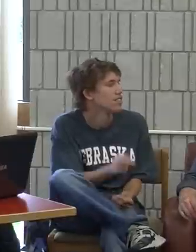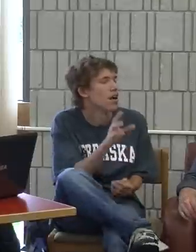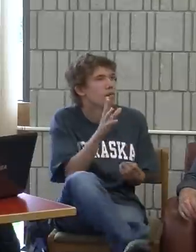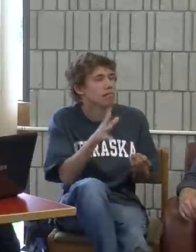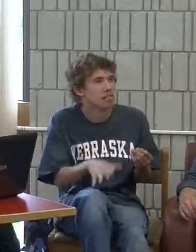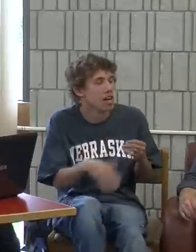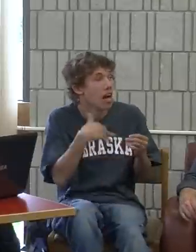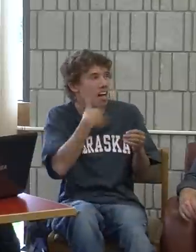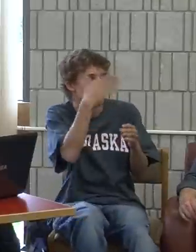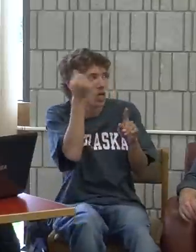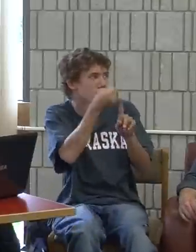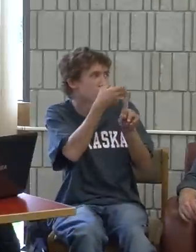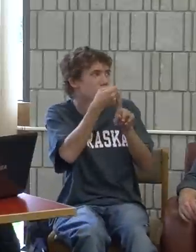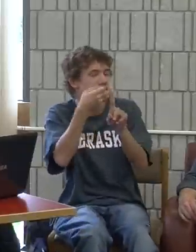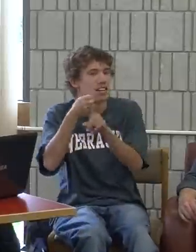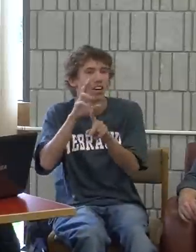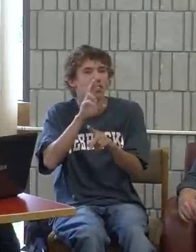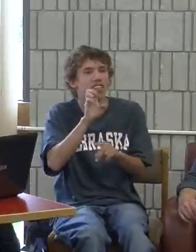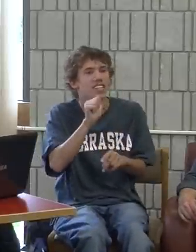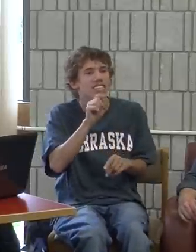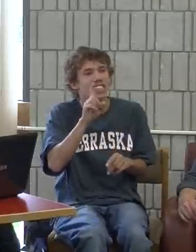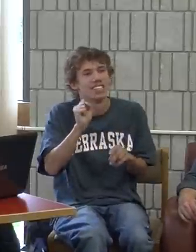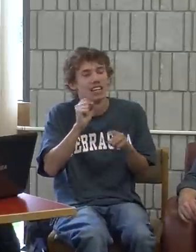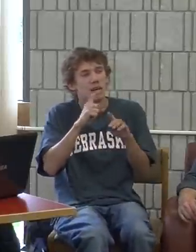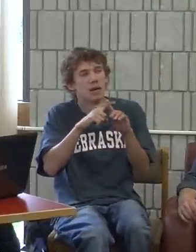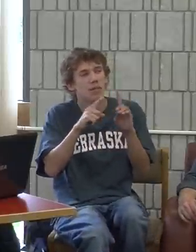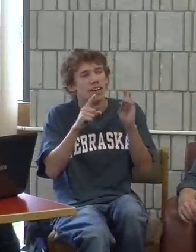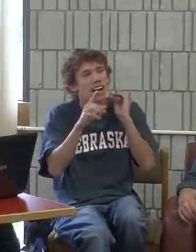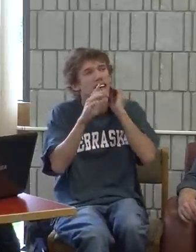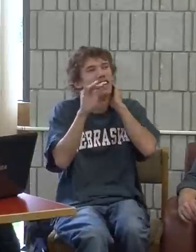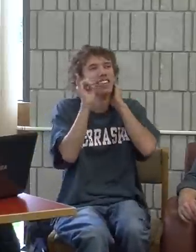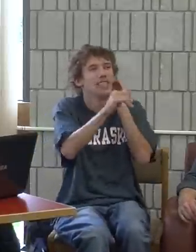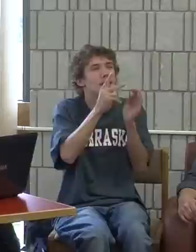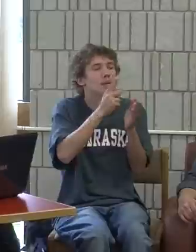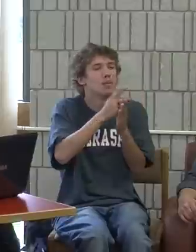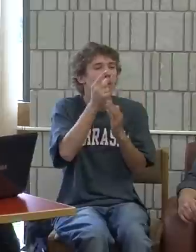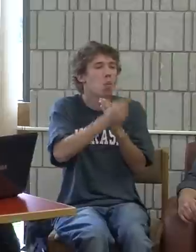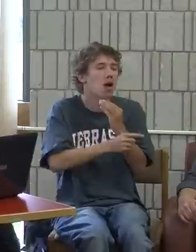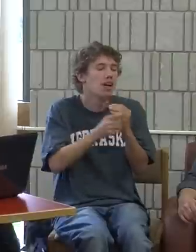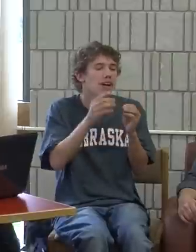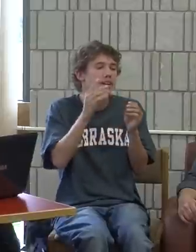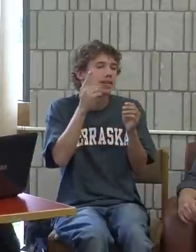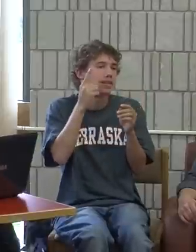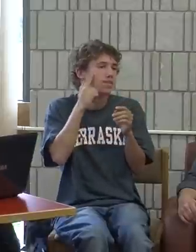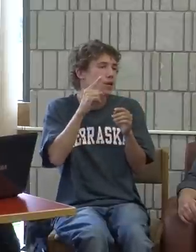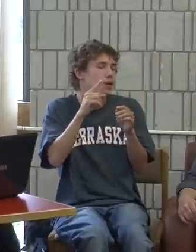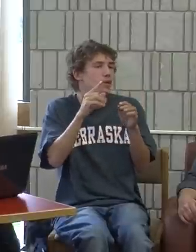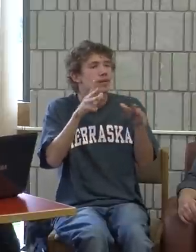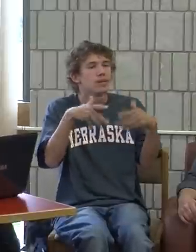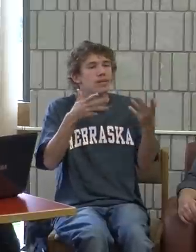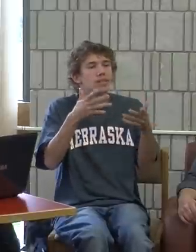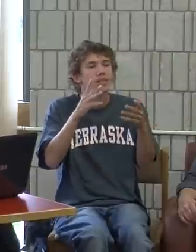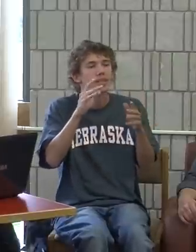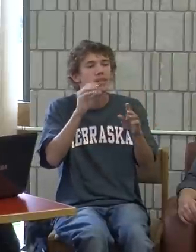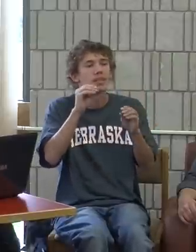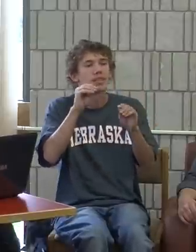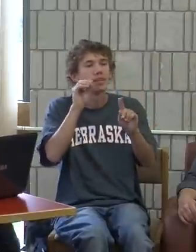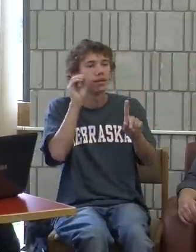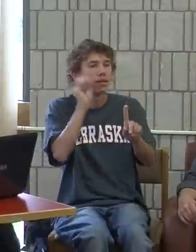Explain to the audience what Reads means. Well, R-E-A-D-S, that is a program to